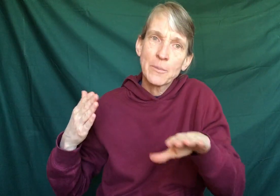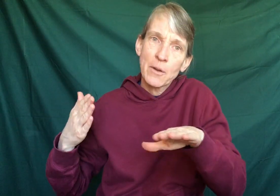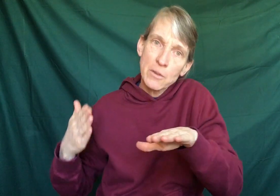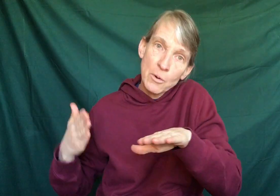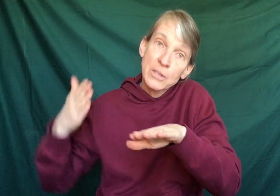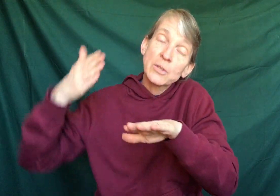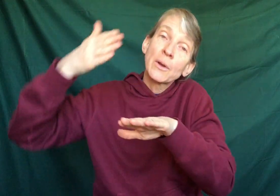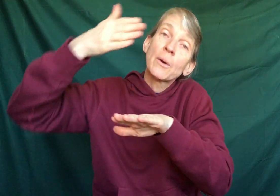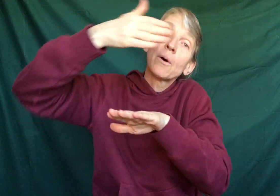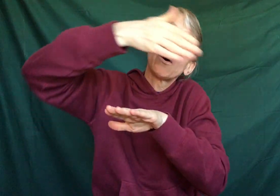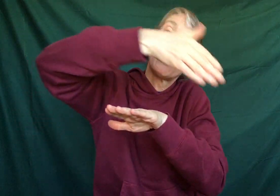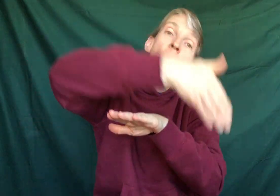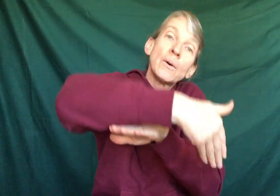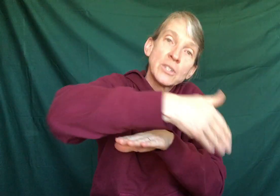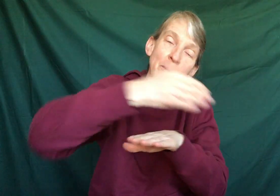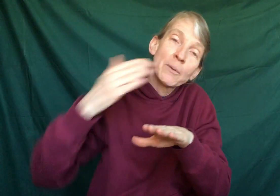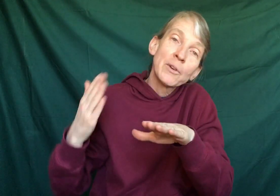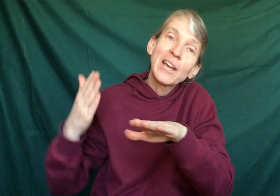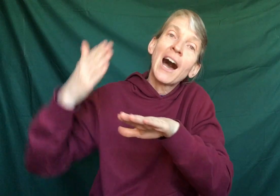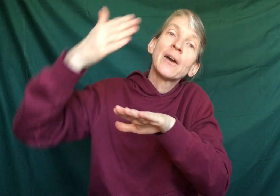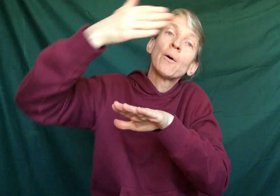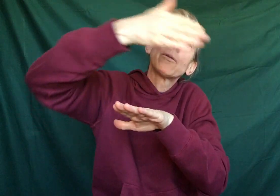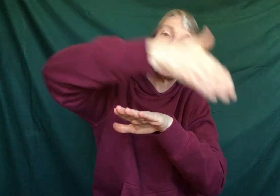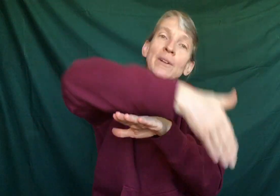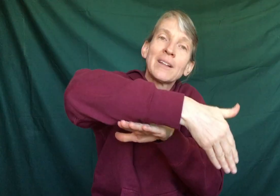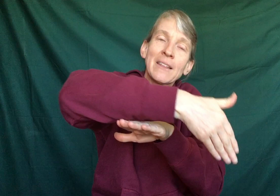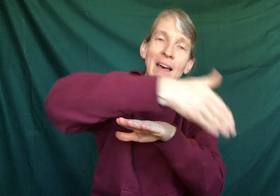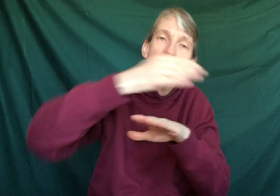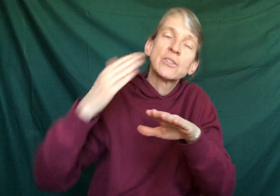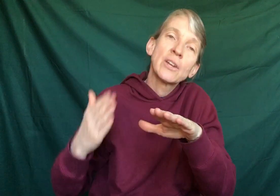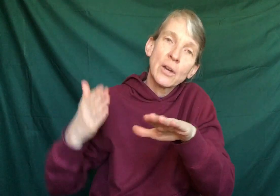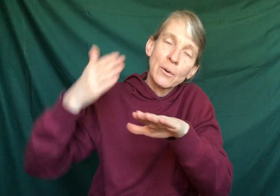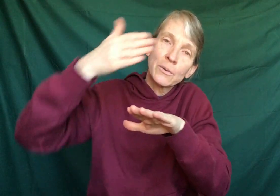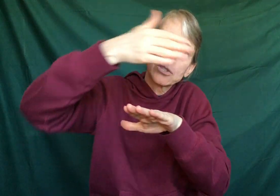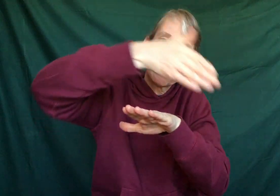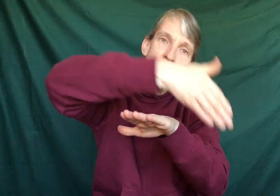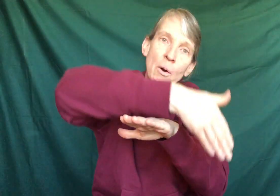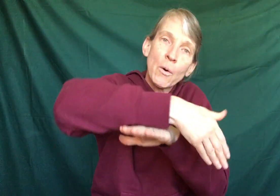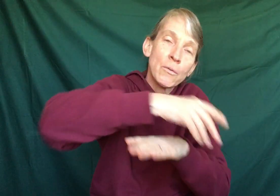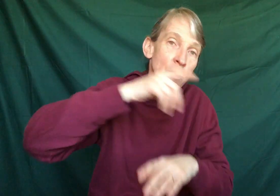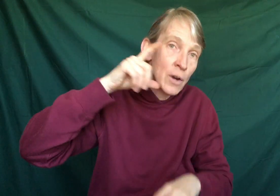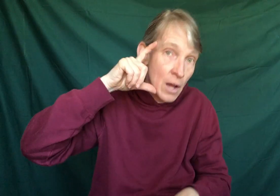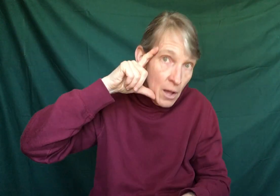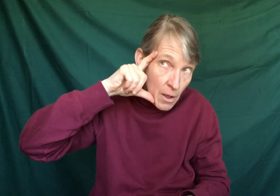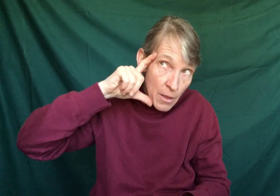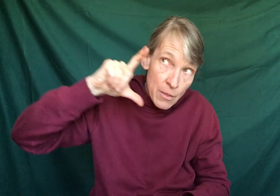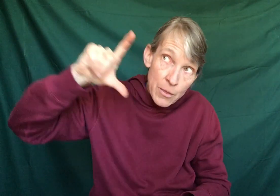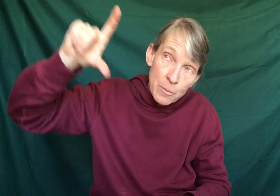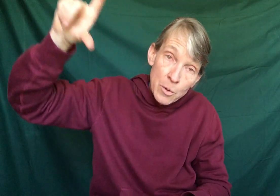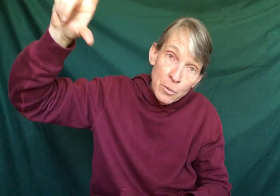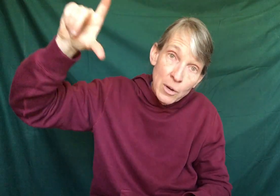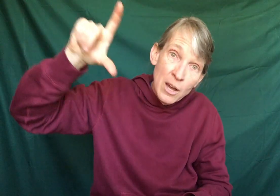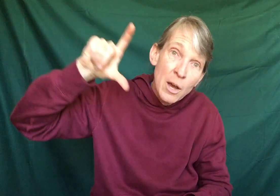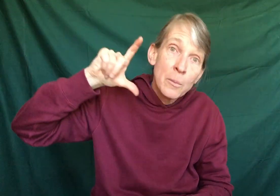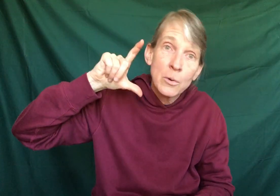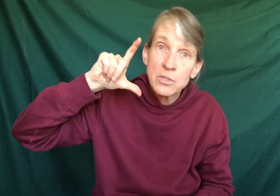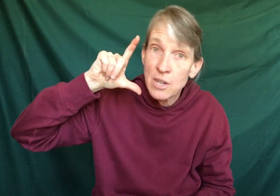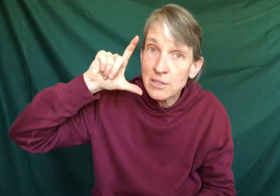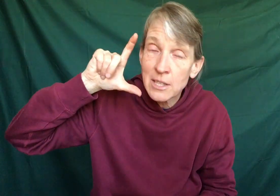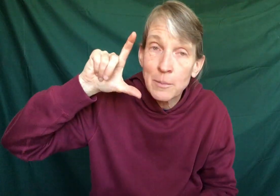jumping over the moon, it's going, jumping really high over like that, so you can go jumping over the moon. Moon starts a little